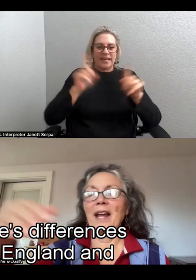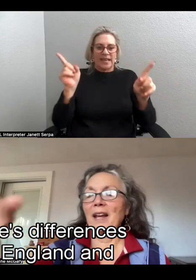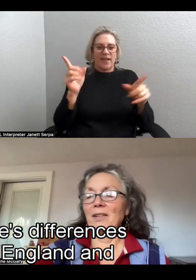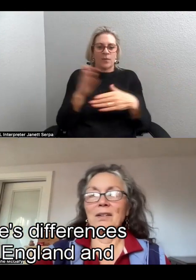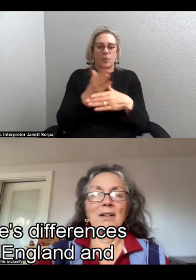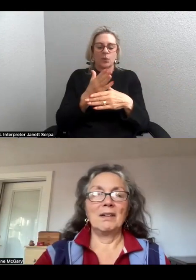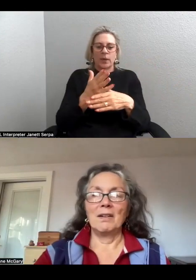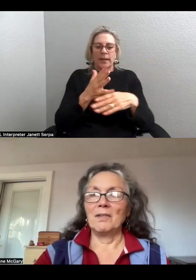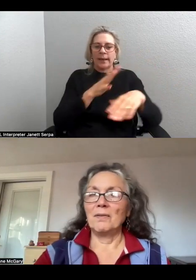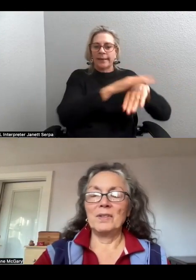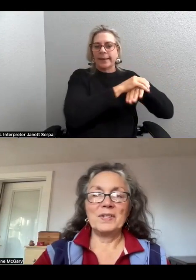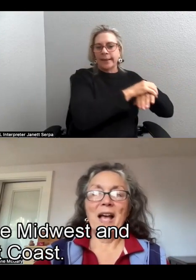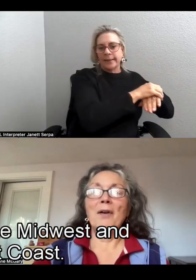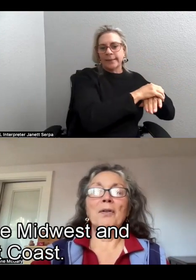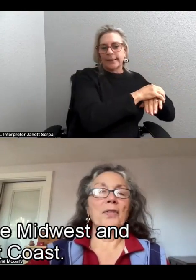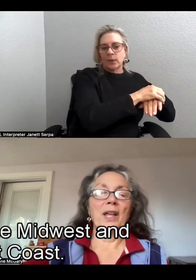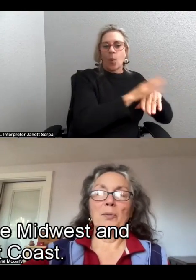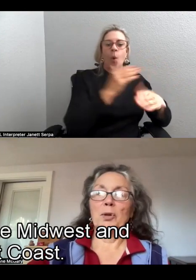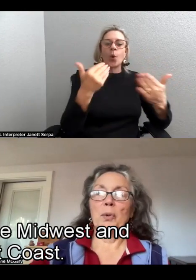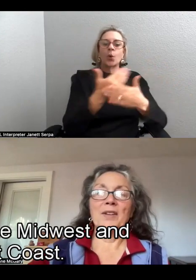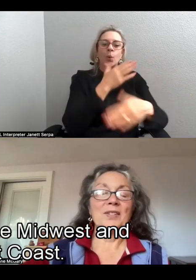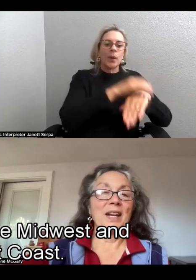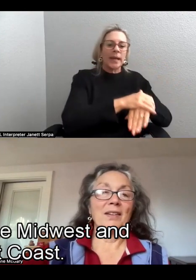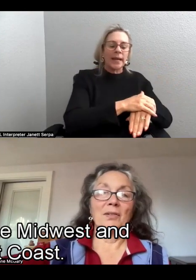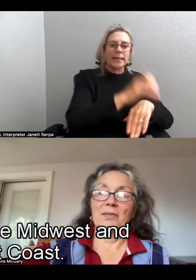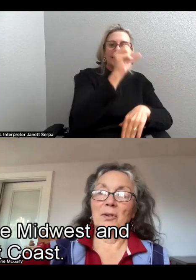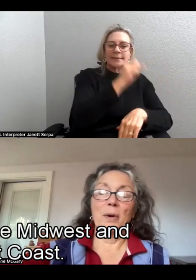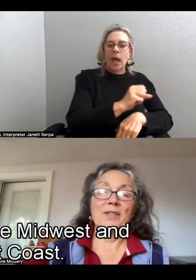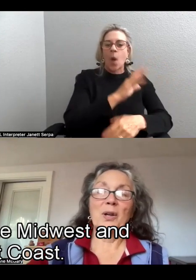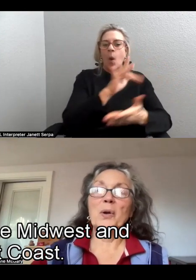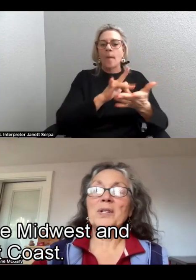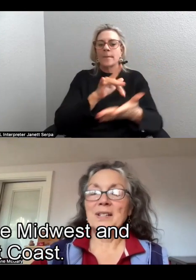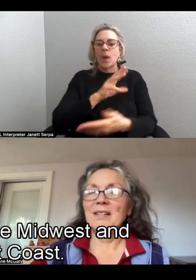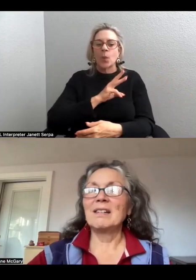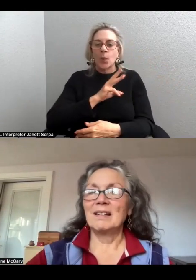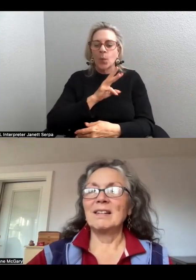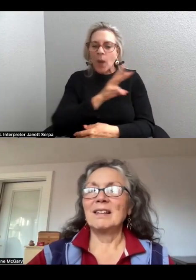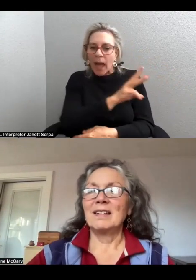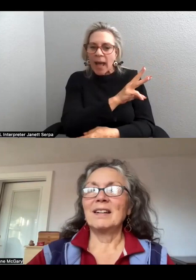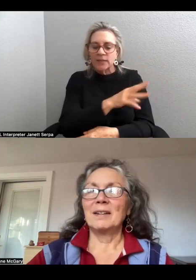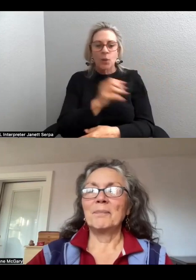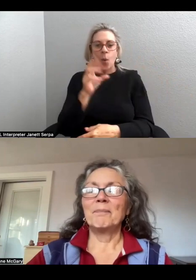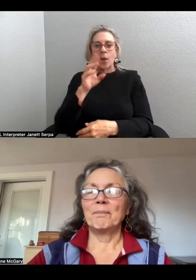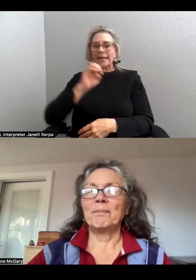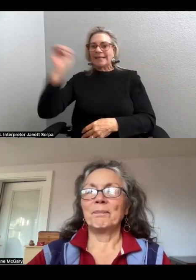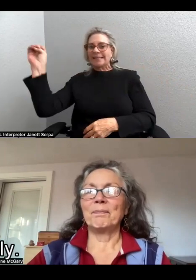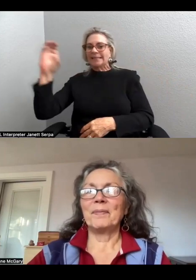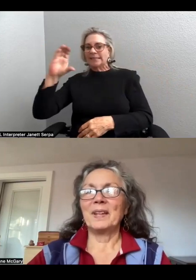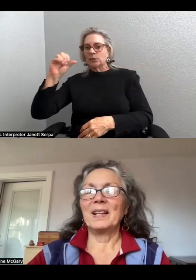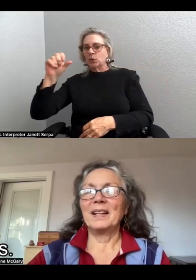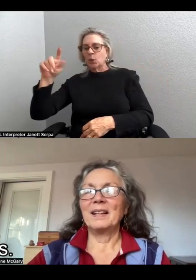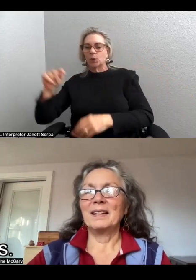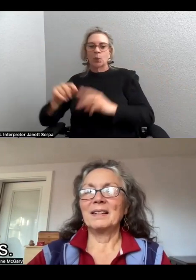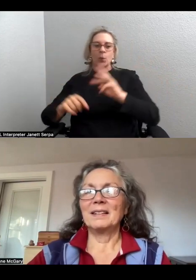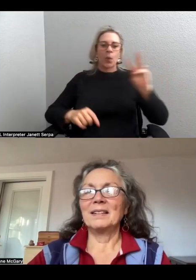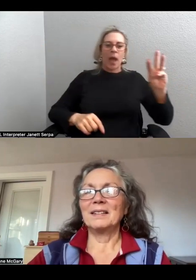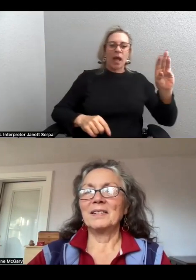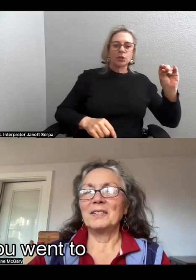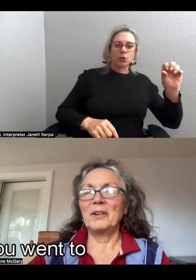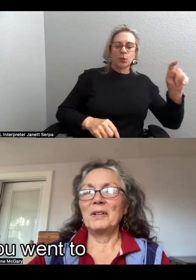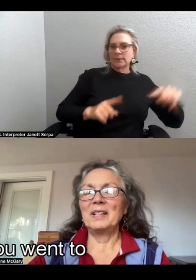England and the South and the Midwest and the West Coast. Absolutely. Totally, yes.